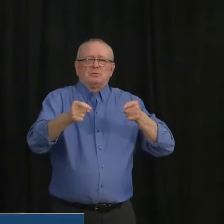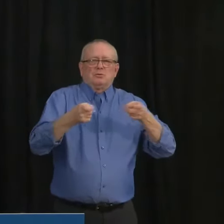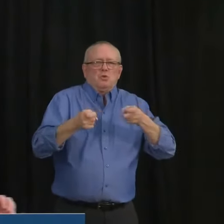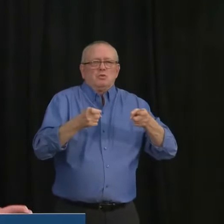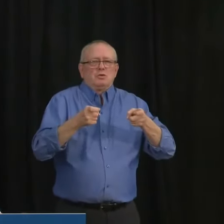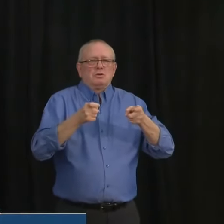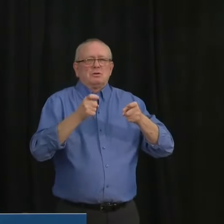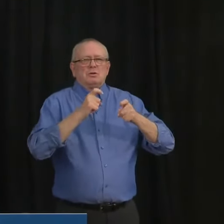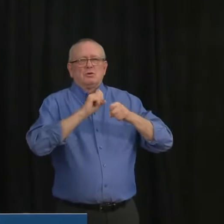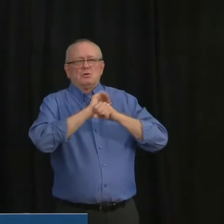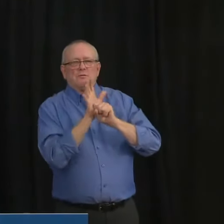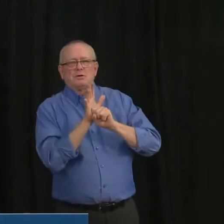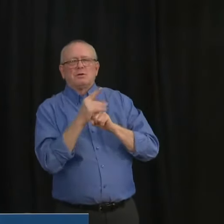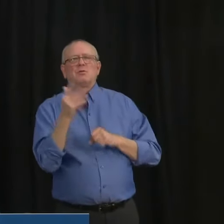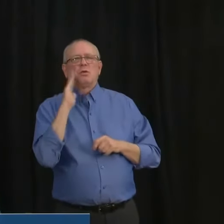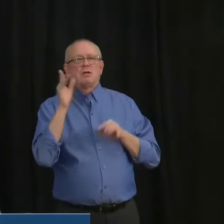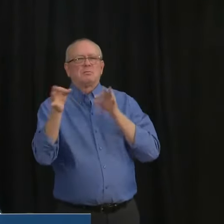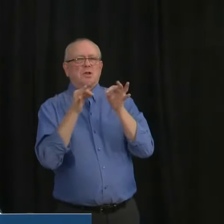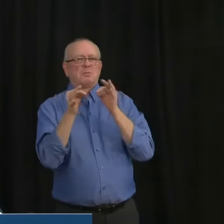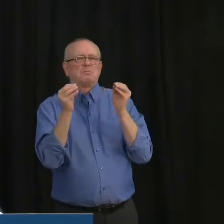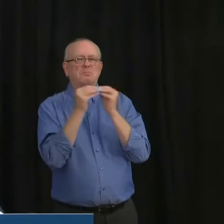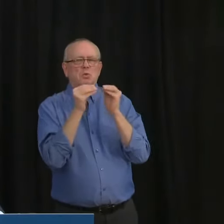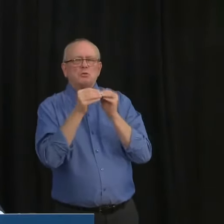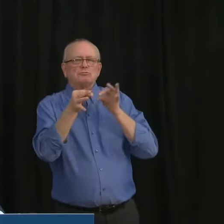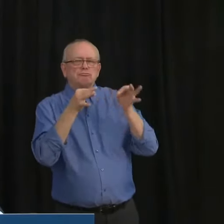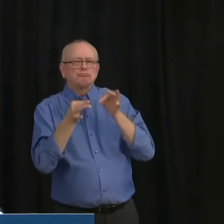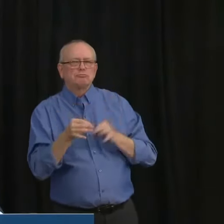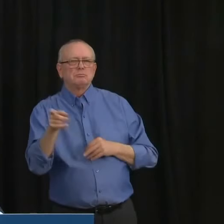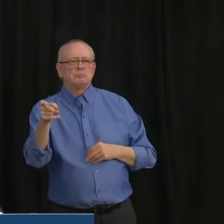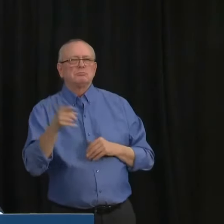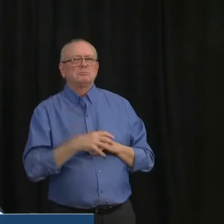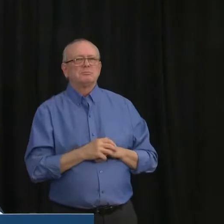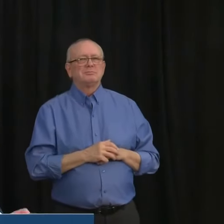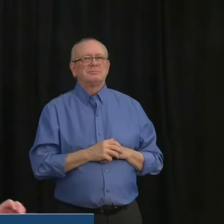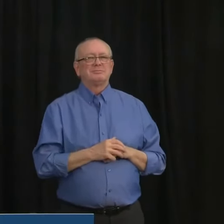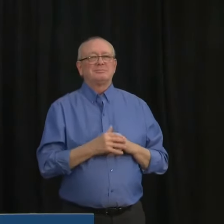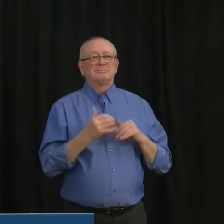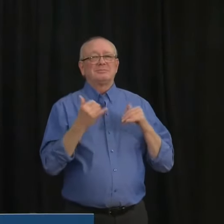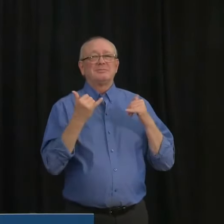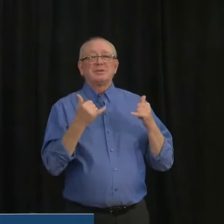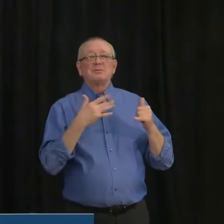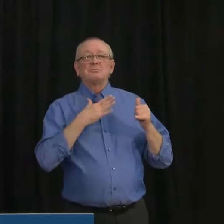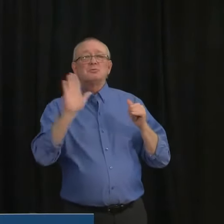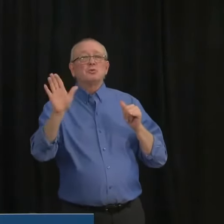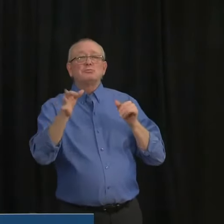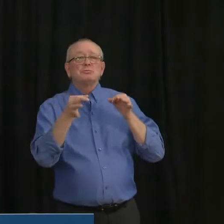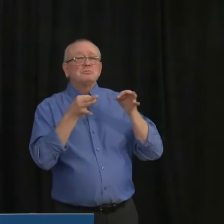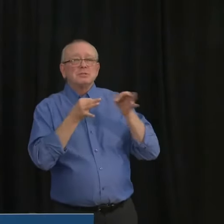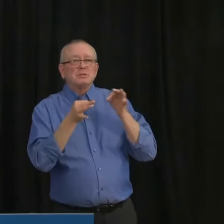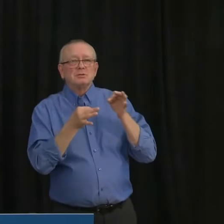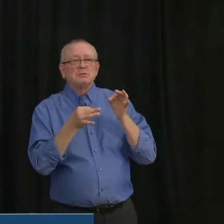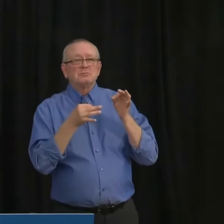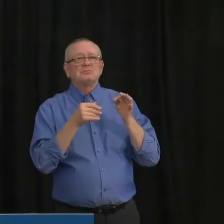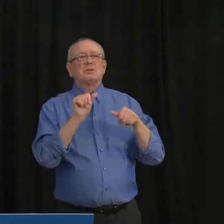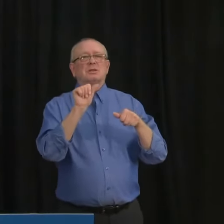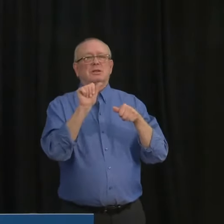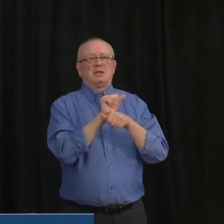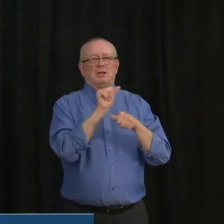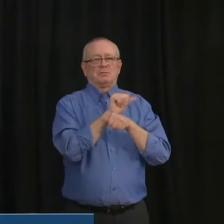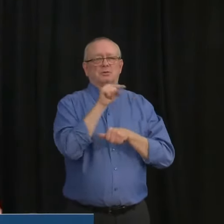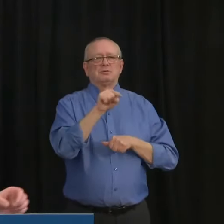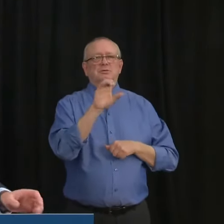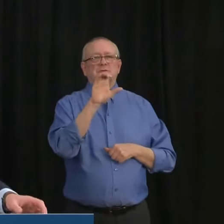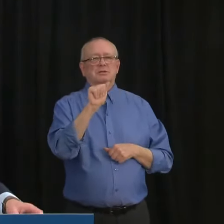in more detail and I also note that this information is also listed on alberta.ca. Effective